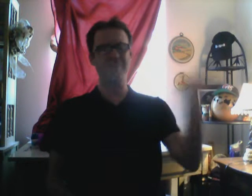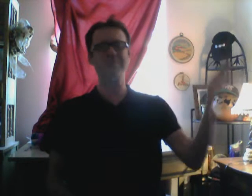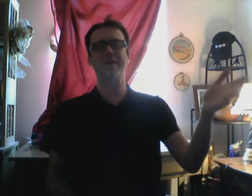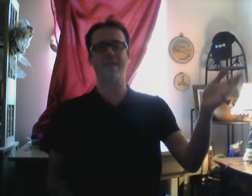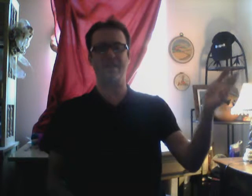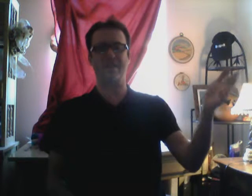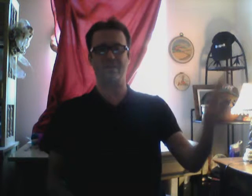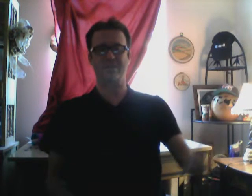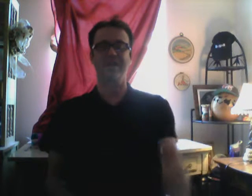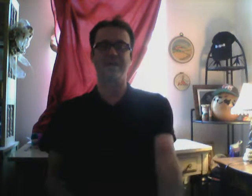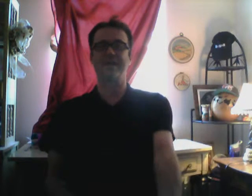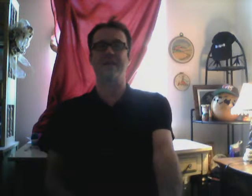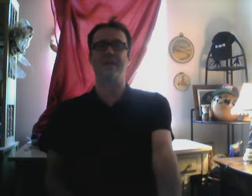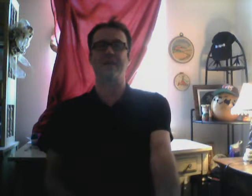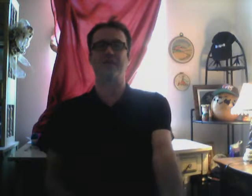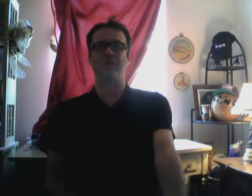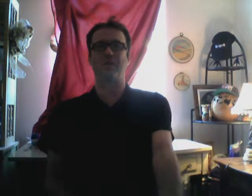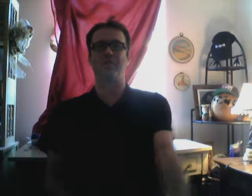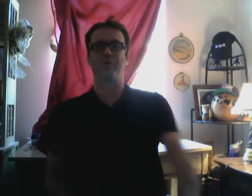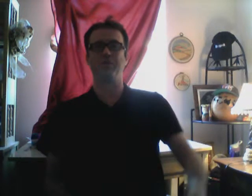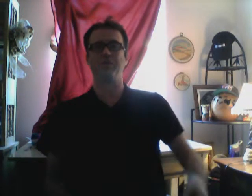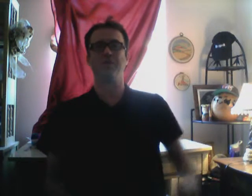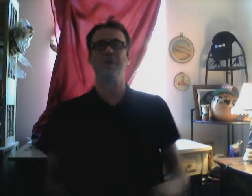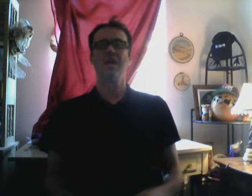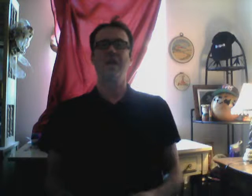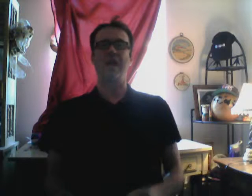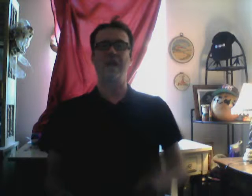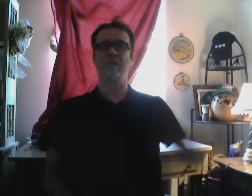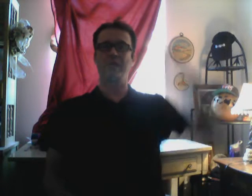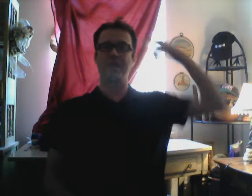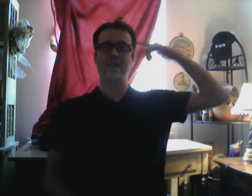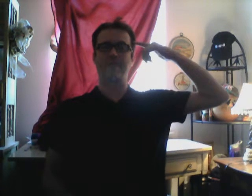Who cares. It's like that. National Lampoon. They've a.